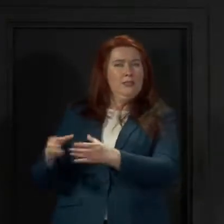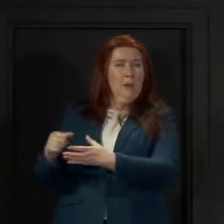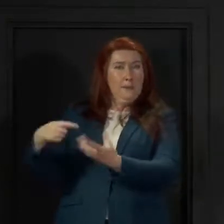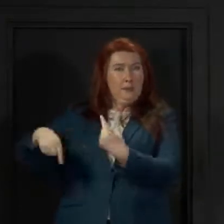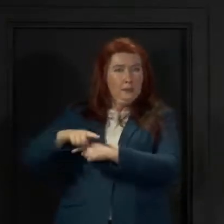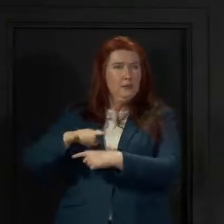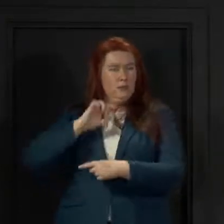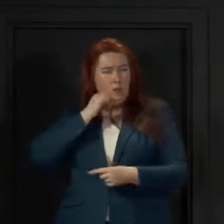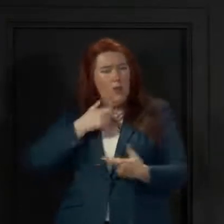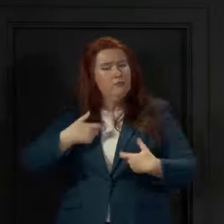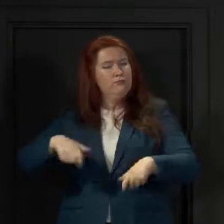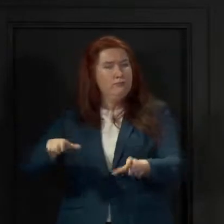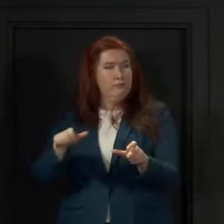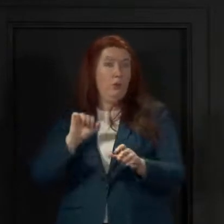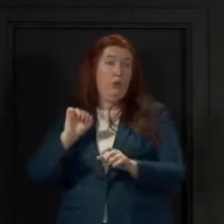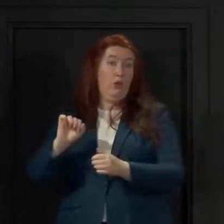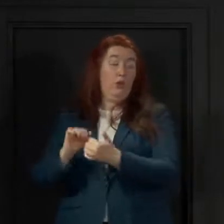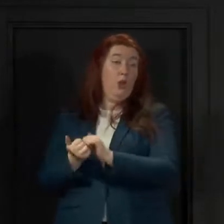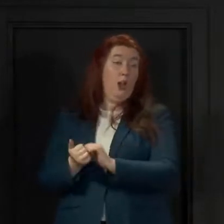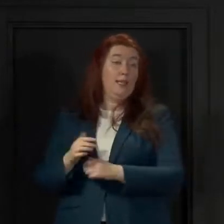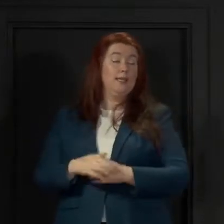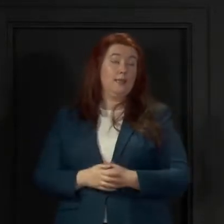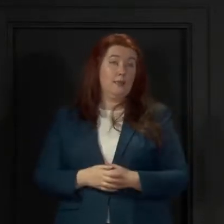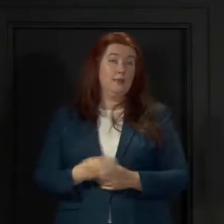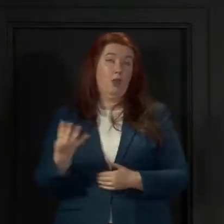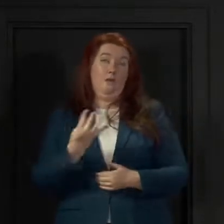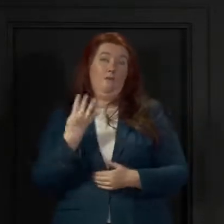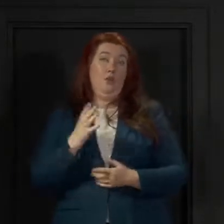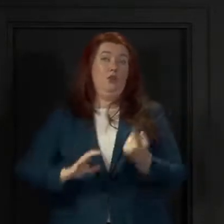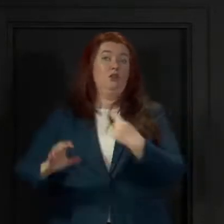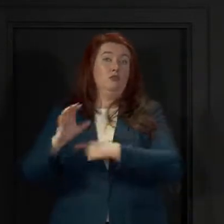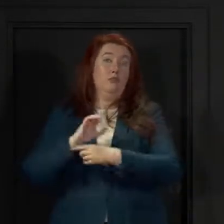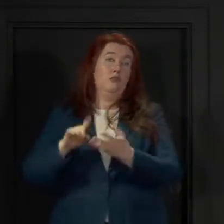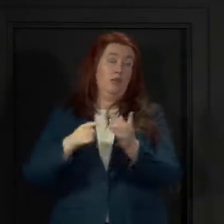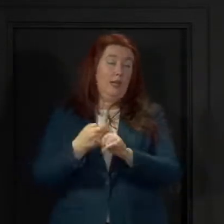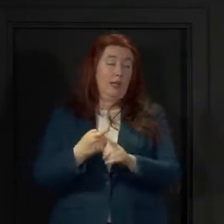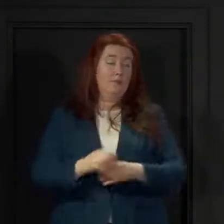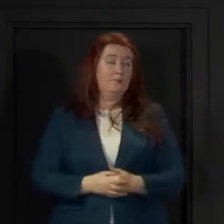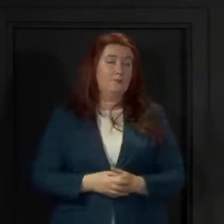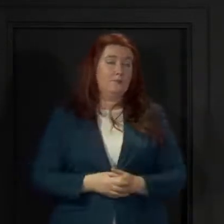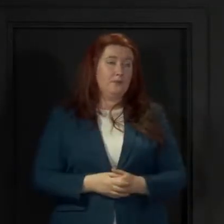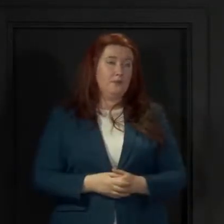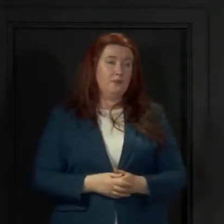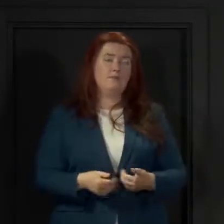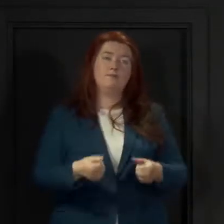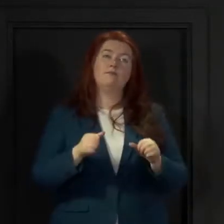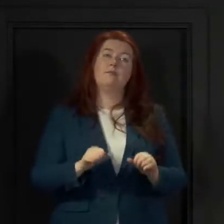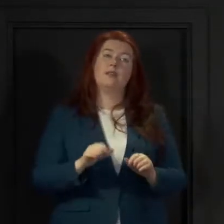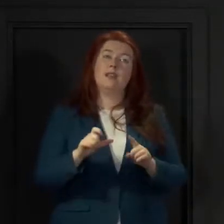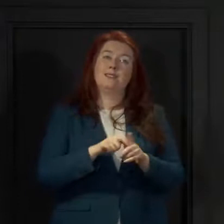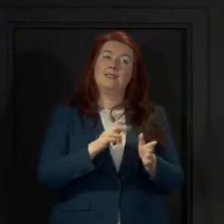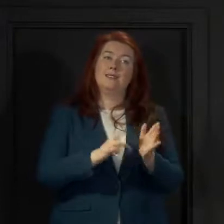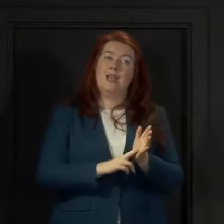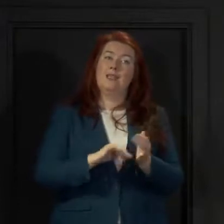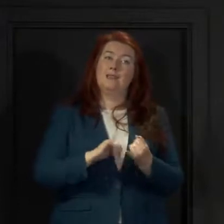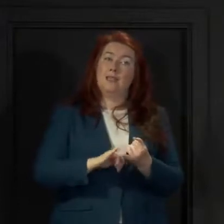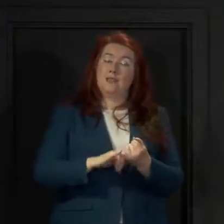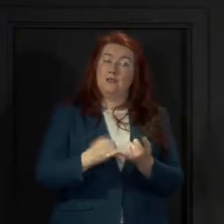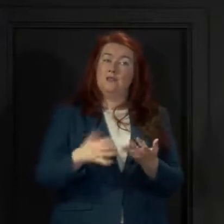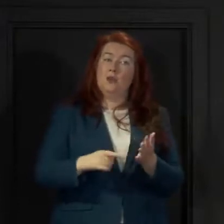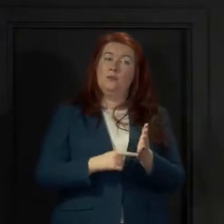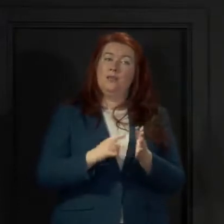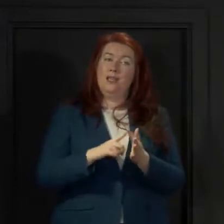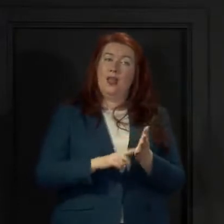with her colleagues across the four nations of the United Kingdom Dan Sanderson next from The Telegraph